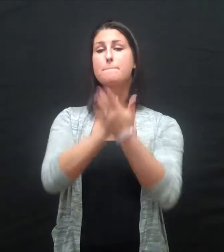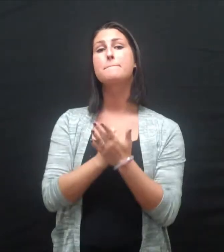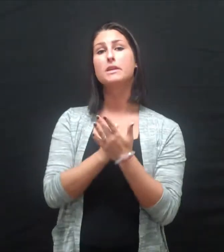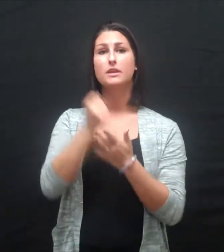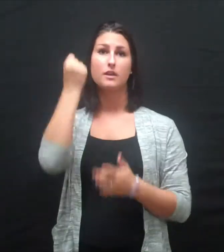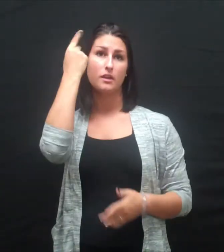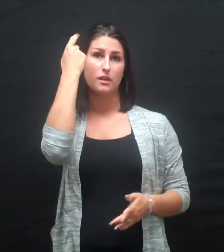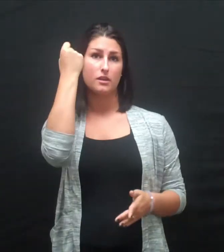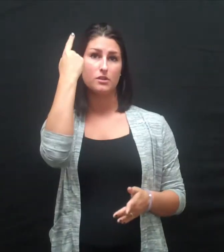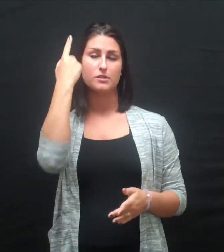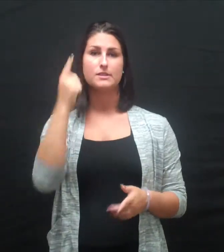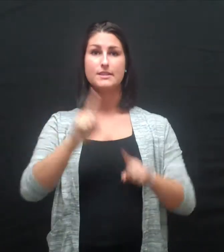for their particular needs.